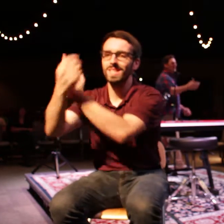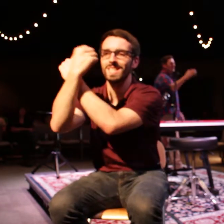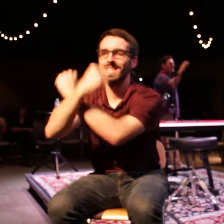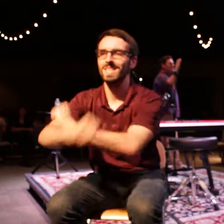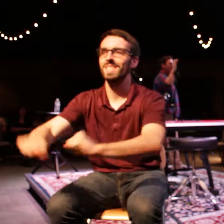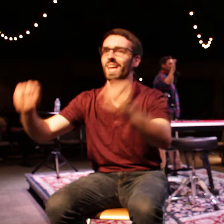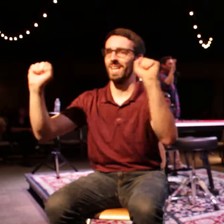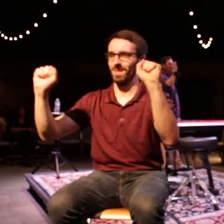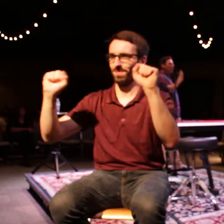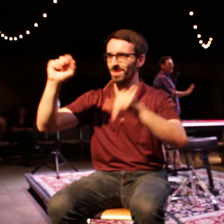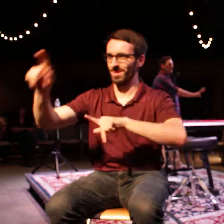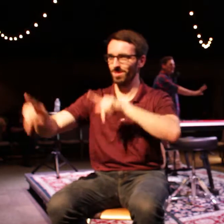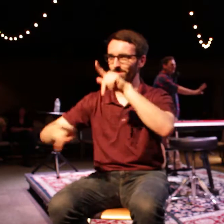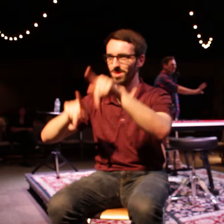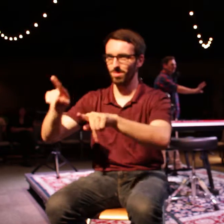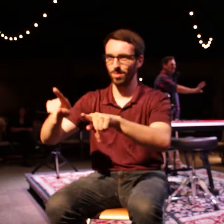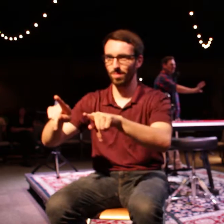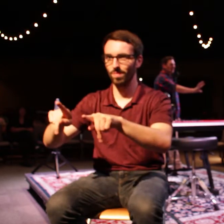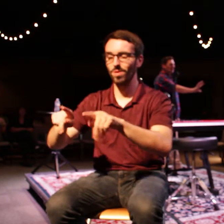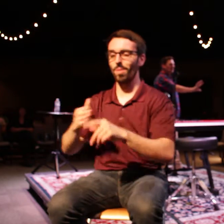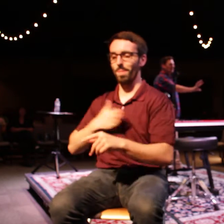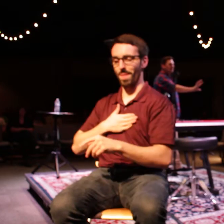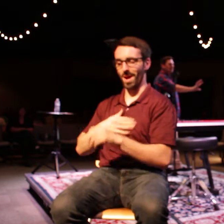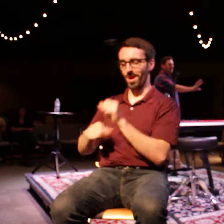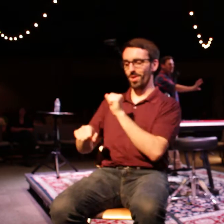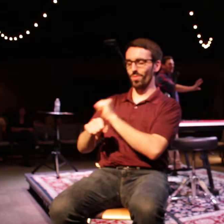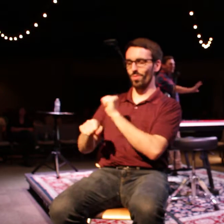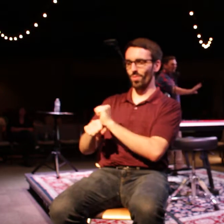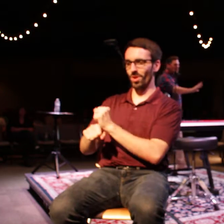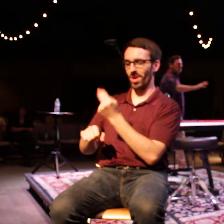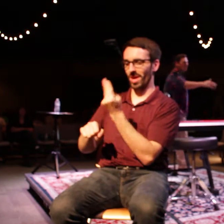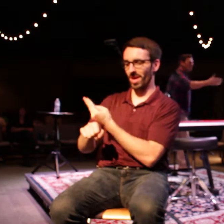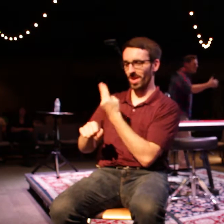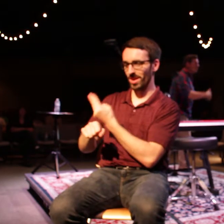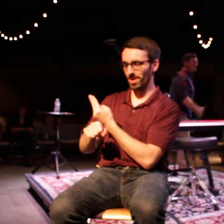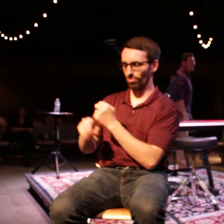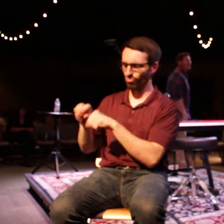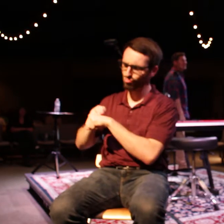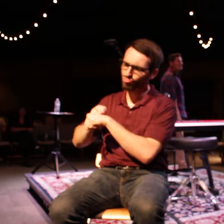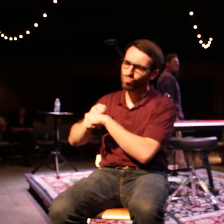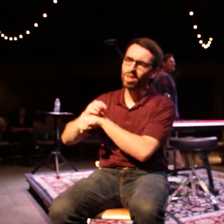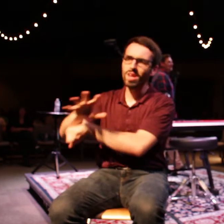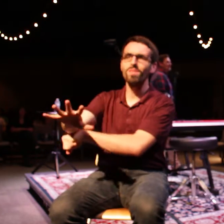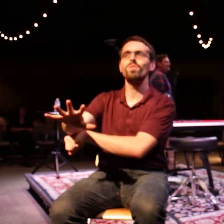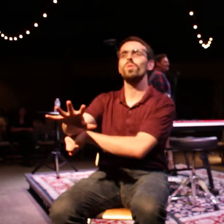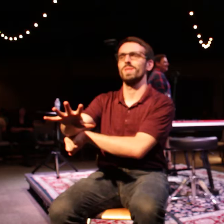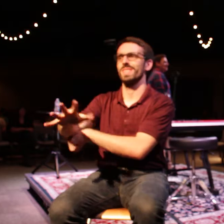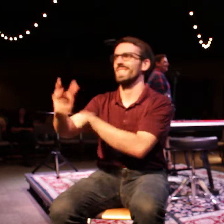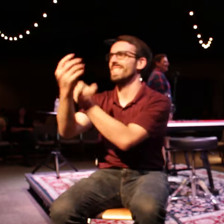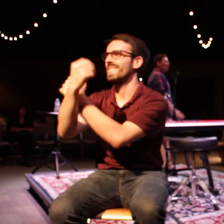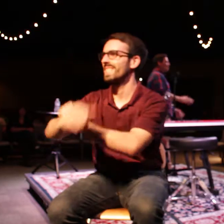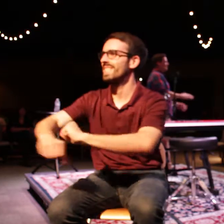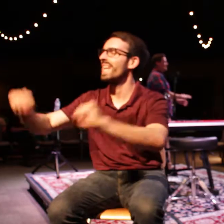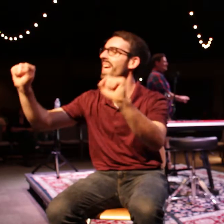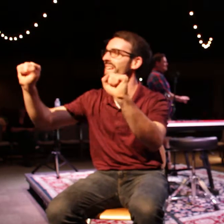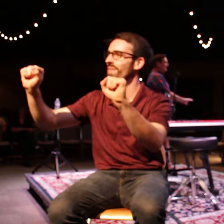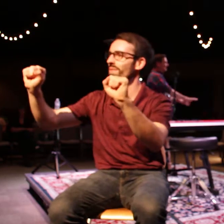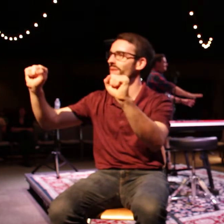done, it's I use work in order to see more people be rescued by Jesus. Work just becomes